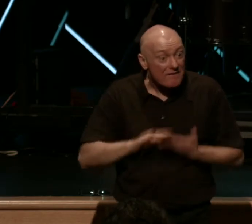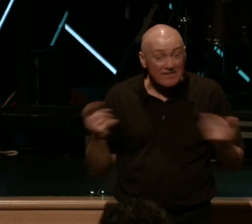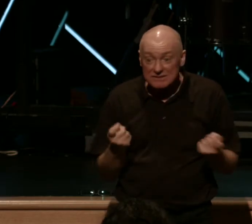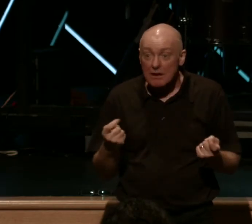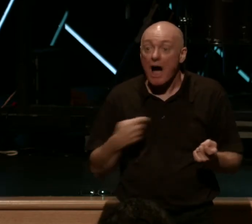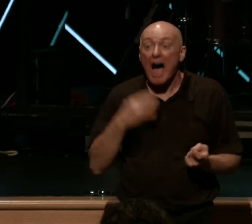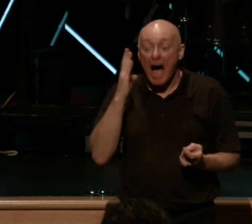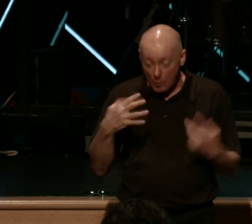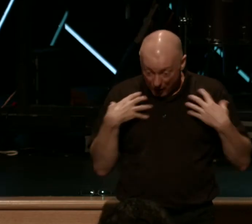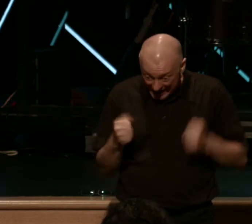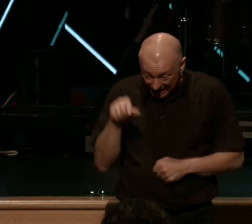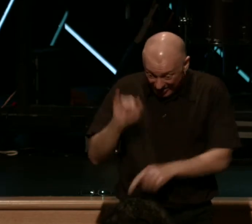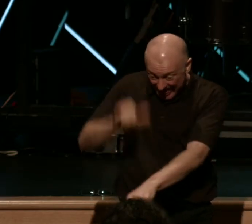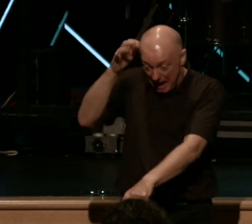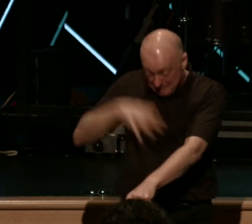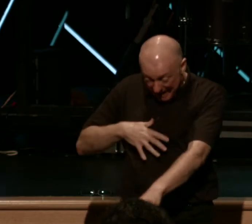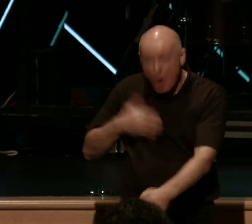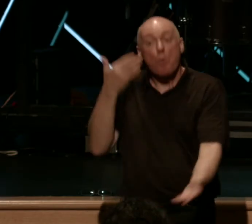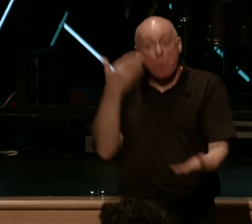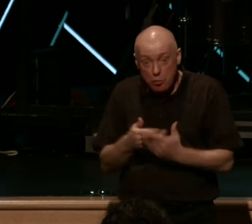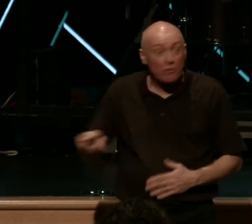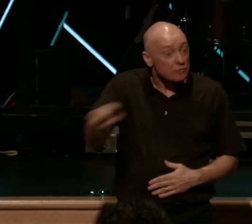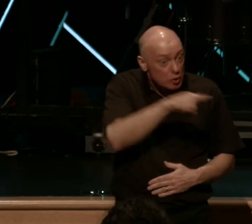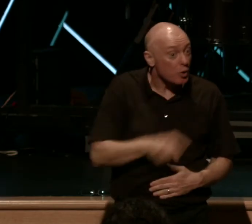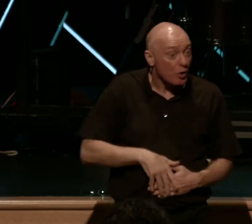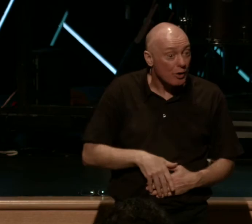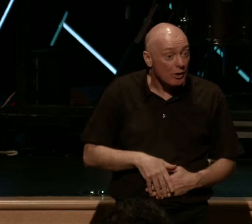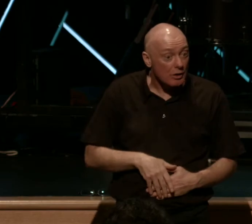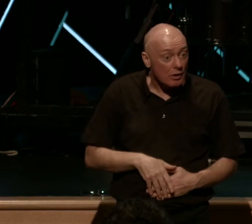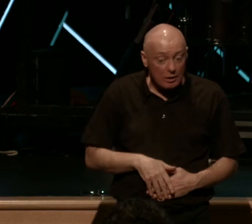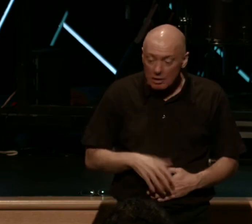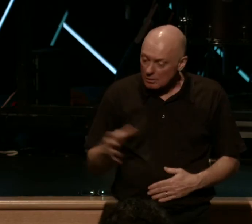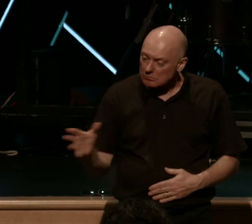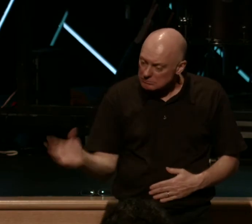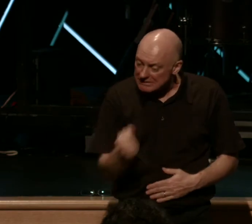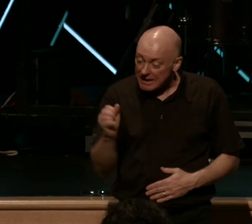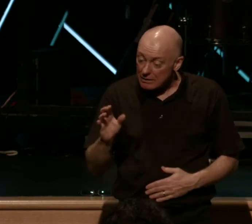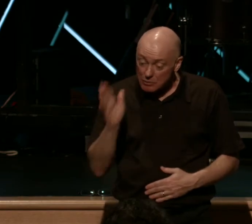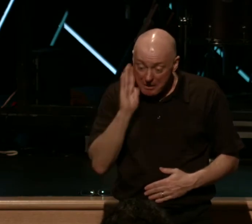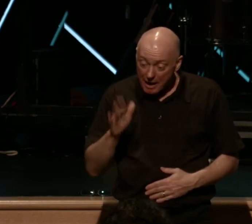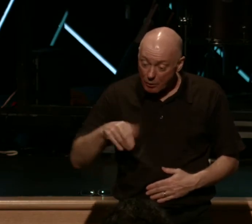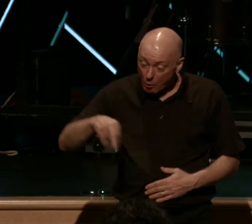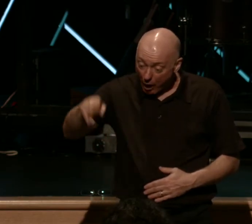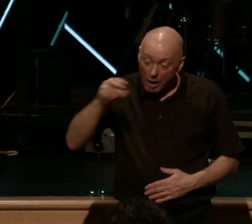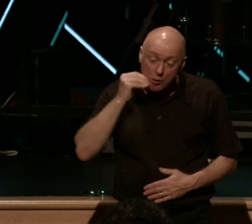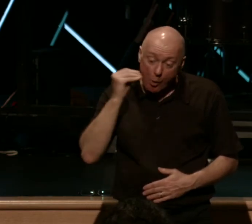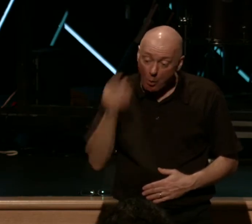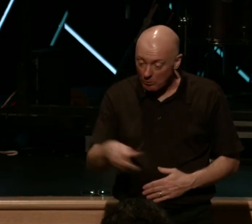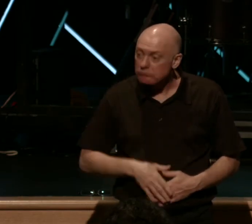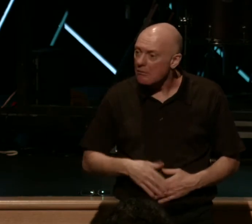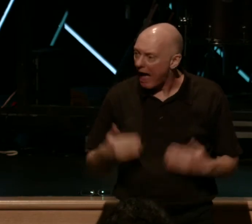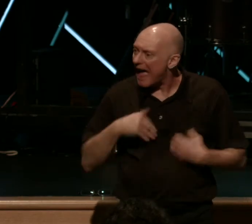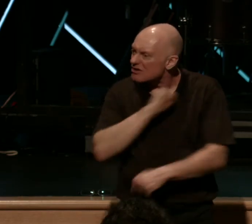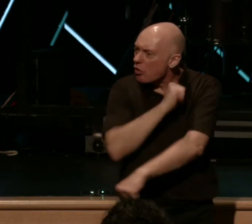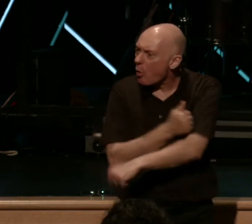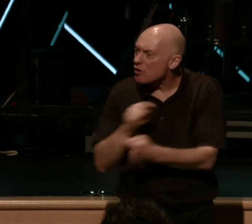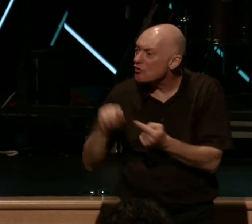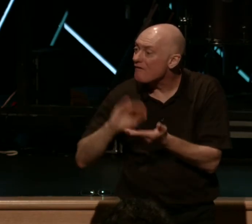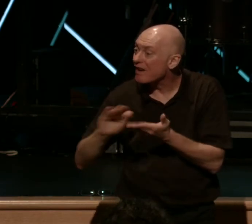physically heal this man to prove it to you. So he tells the man, take up bed and walk and go home. He has authority to forgive sins. He also has authority over the